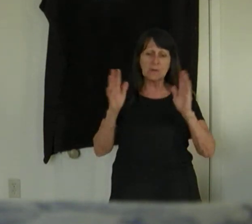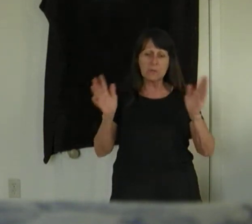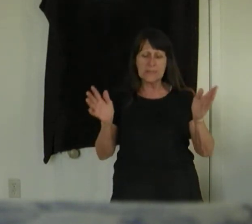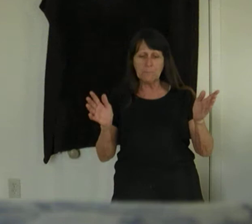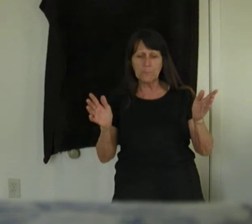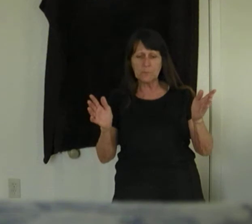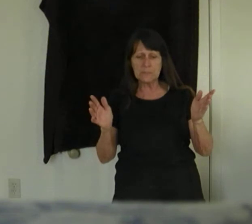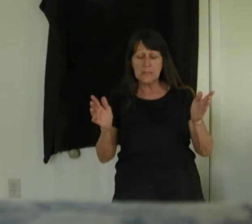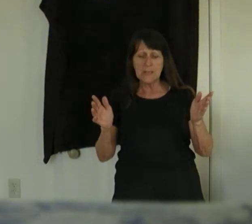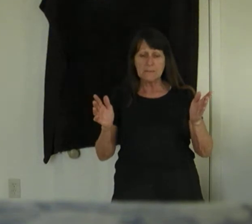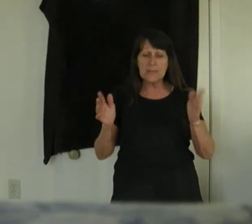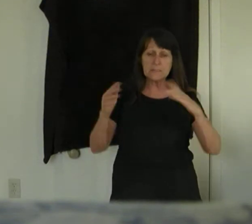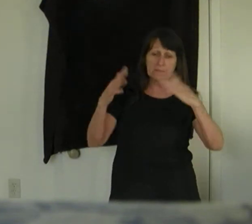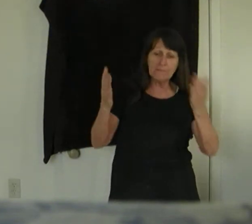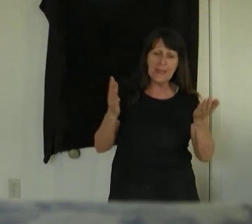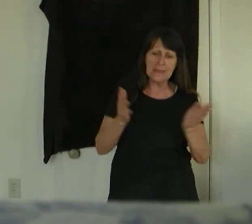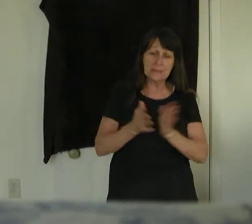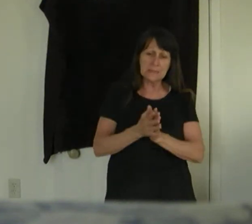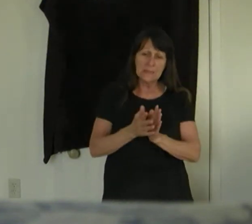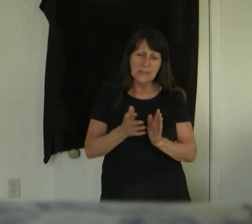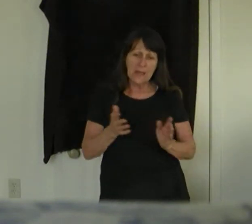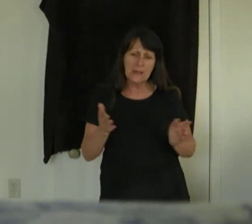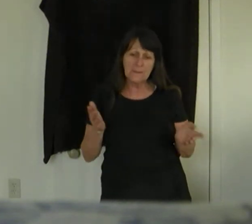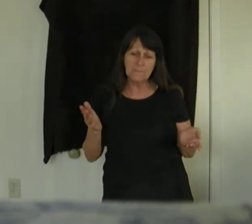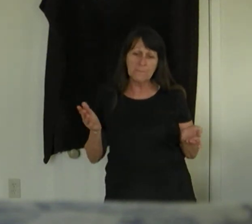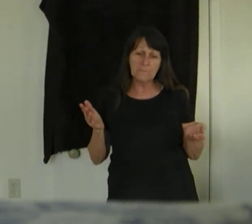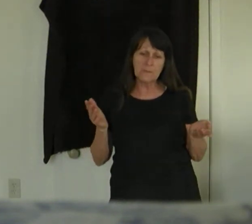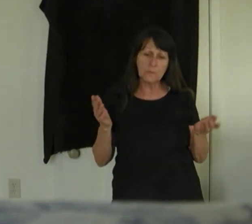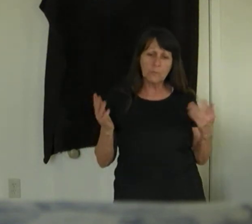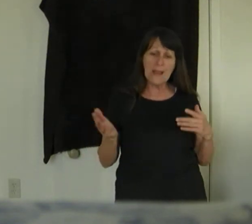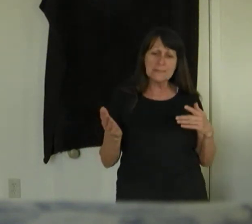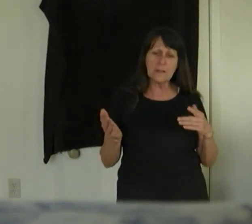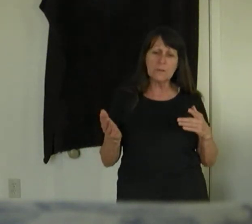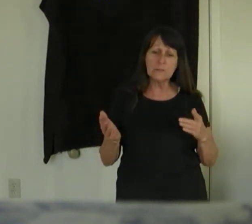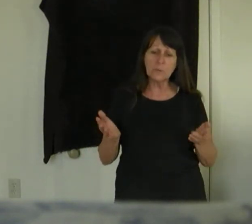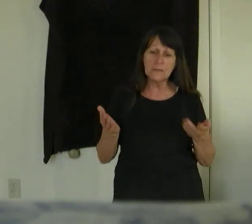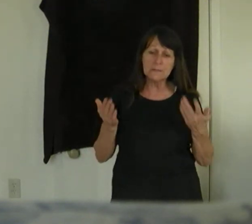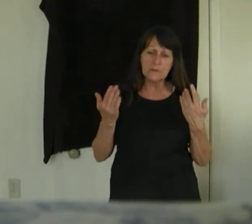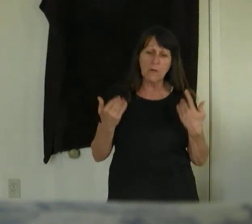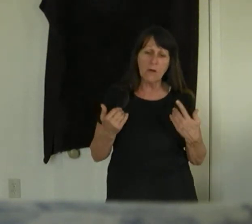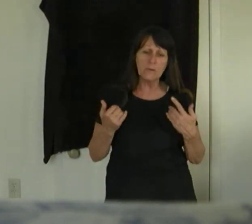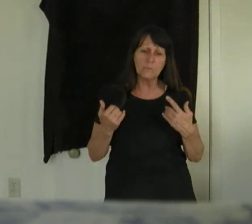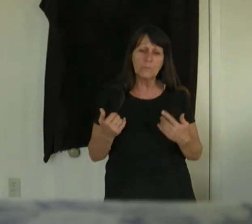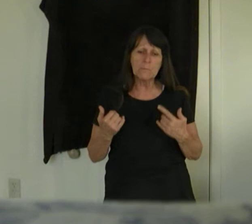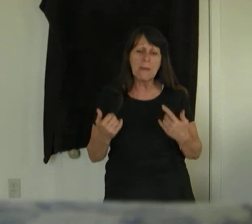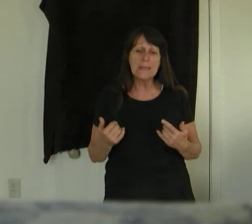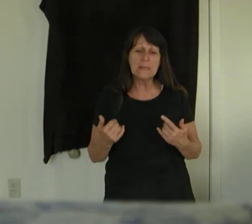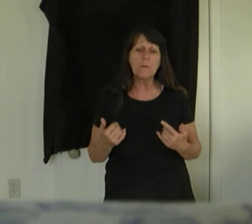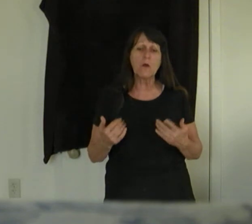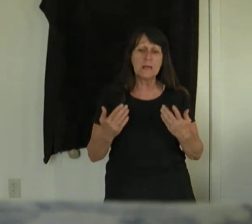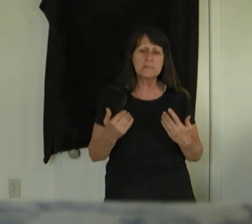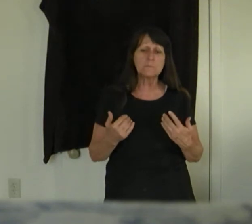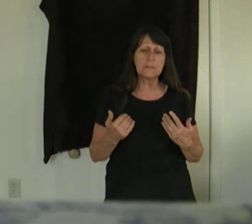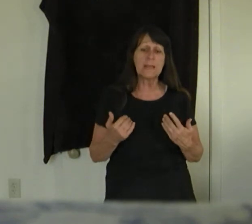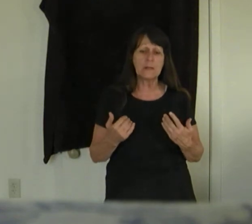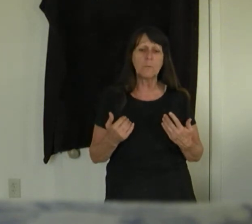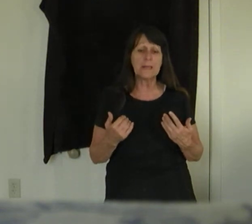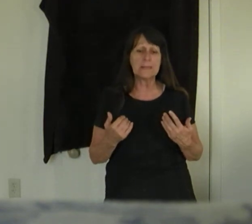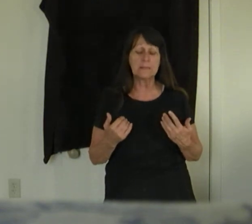our temples. That's the faith. Christ only dwells in our heart when we make him our husband and obey him.